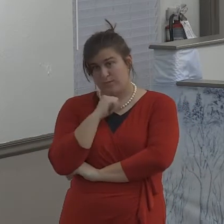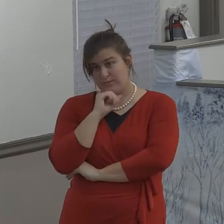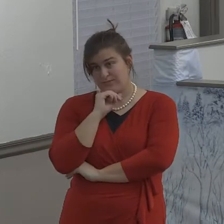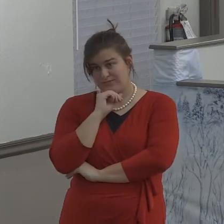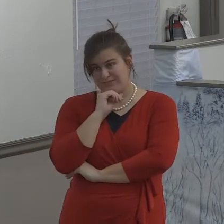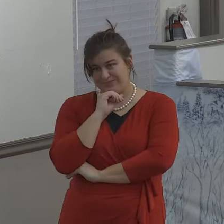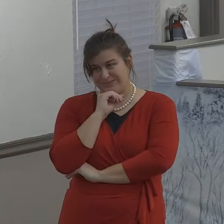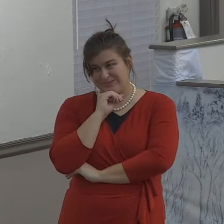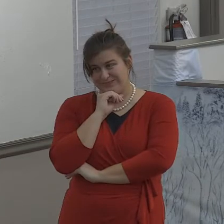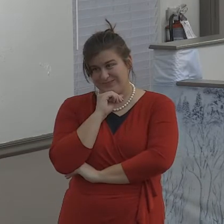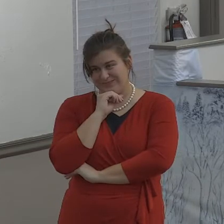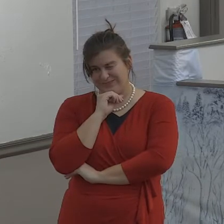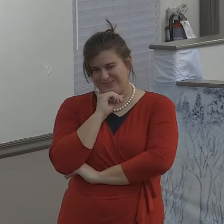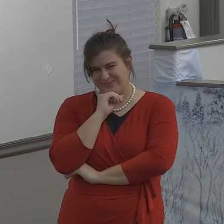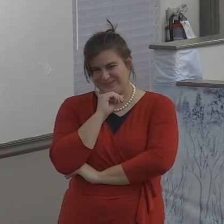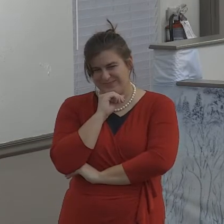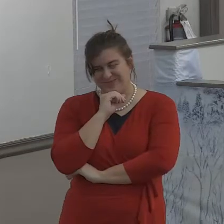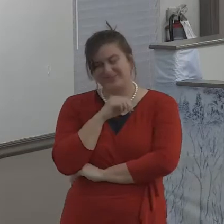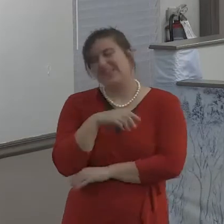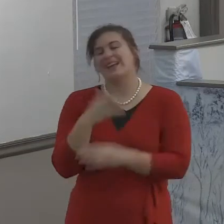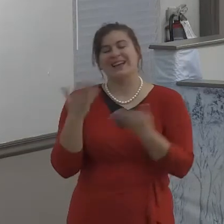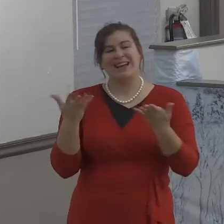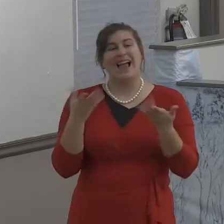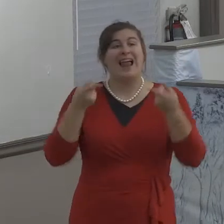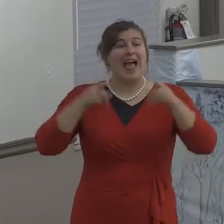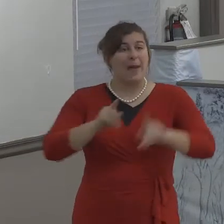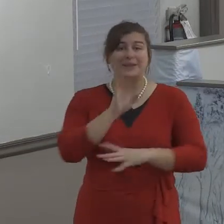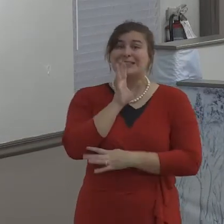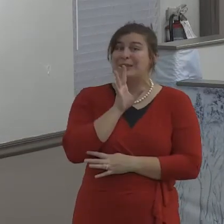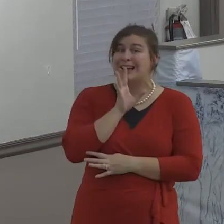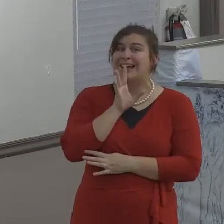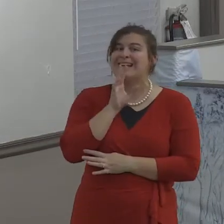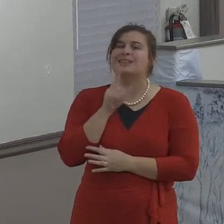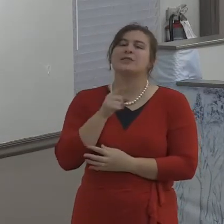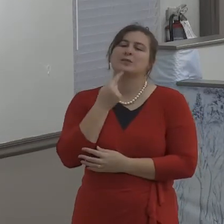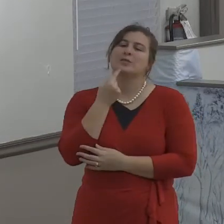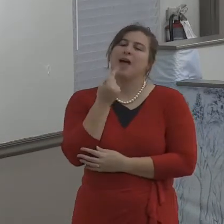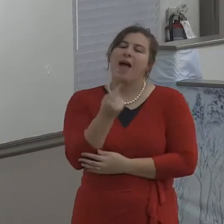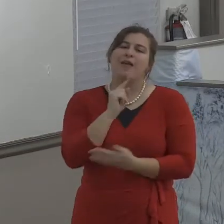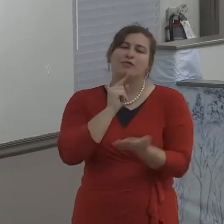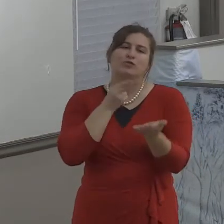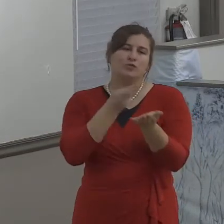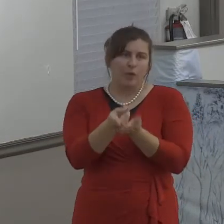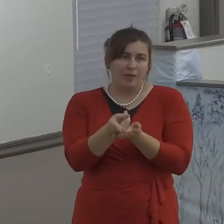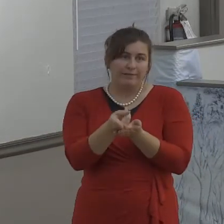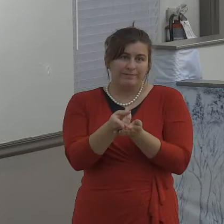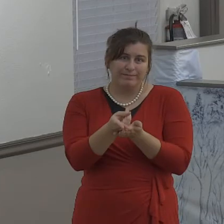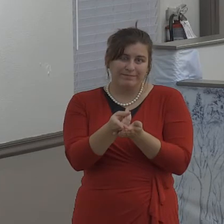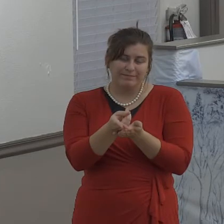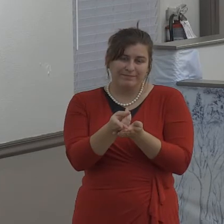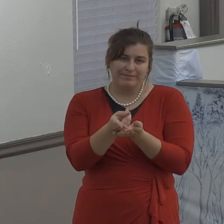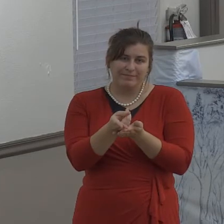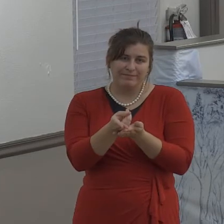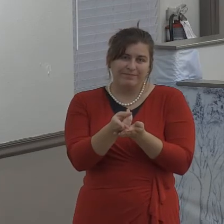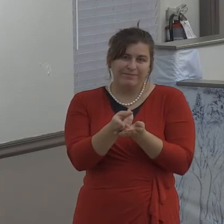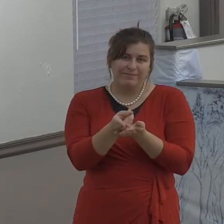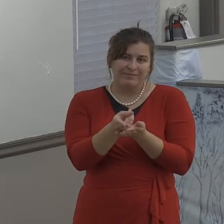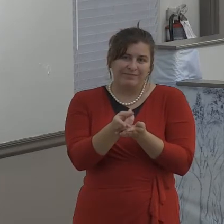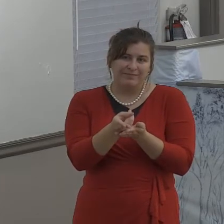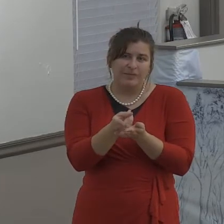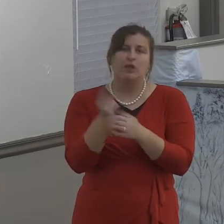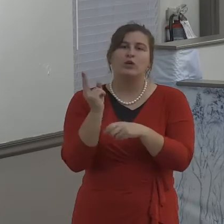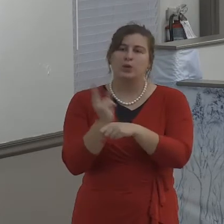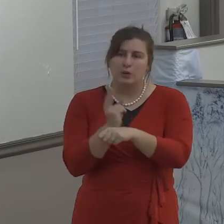I think everybody that has a relationship, whether it's a friend or a spouse, there's, they deserve